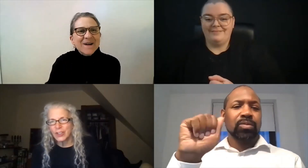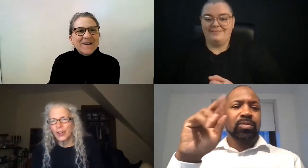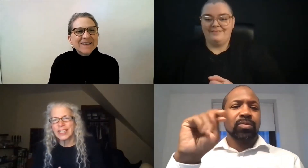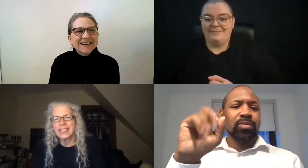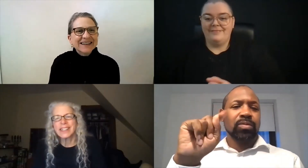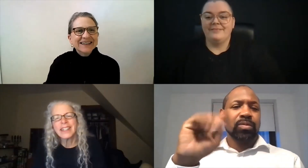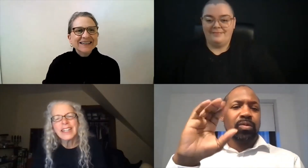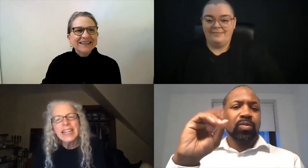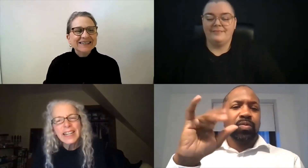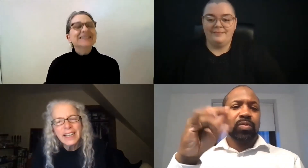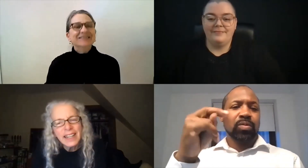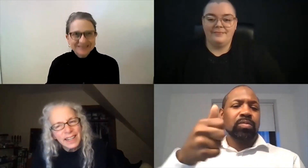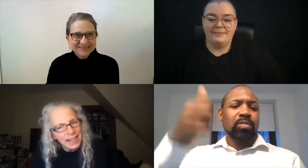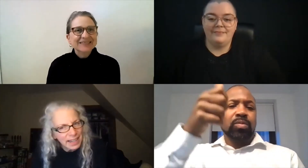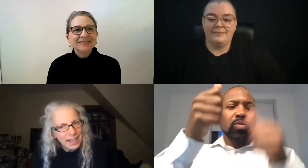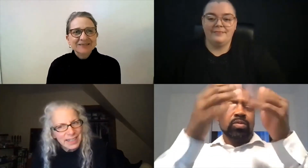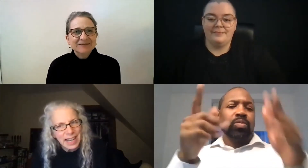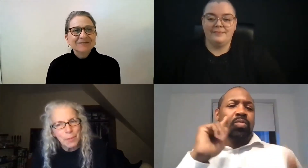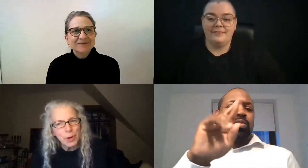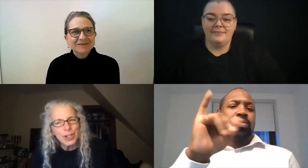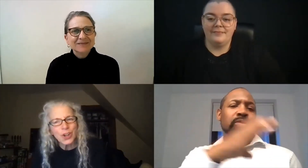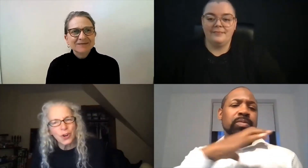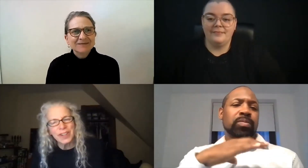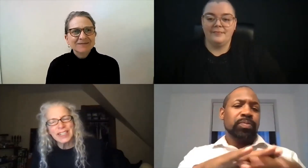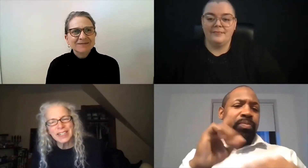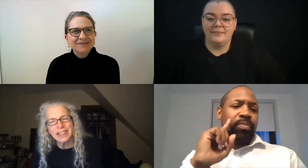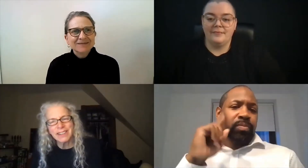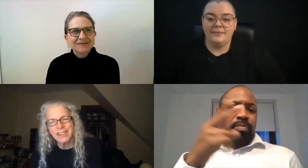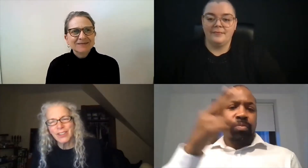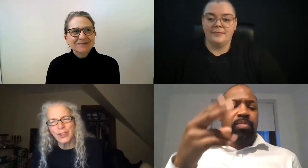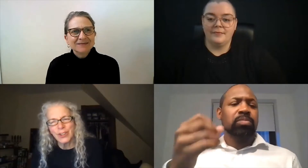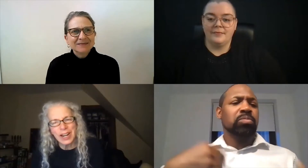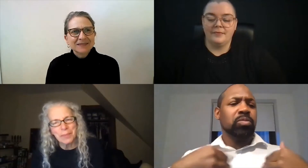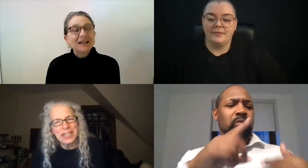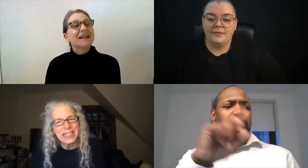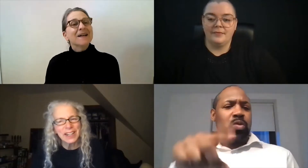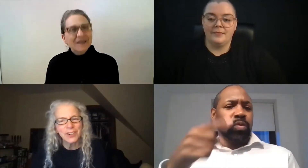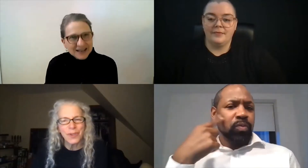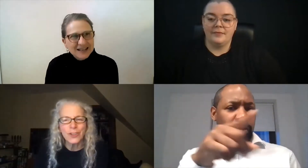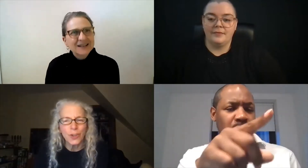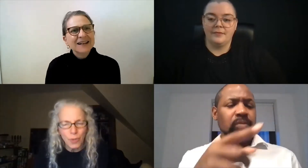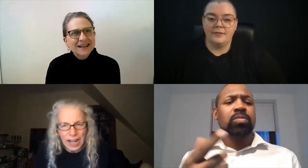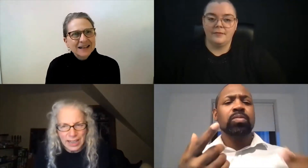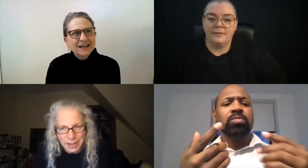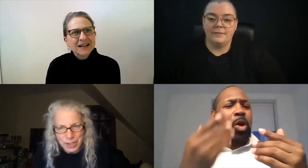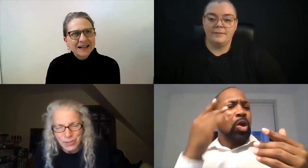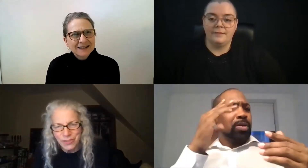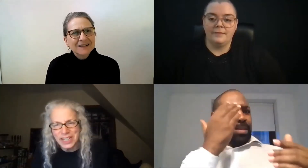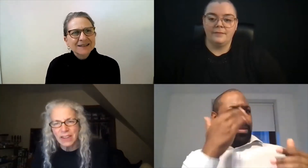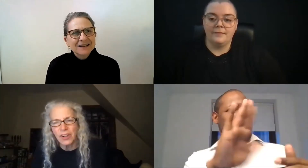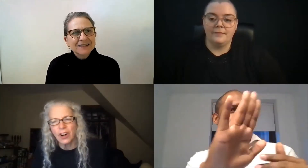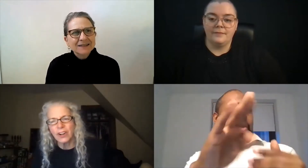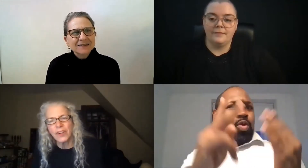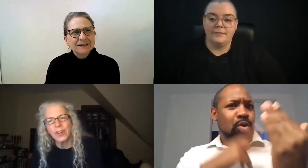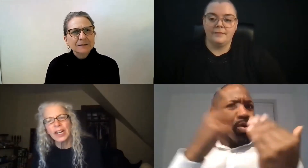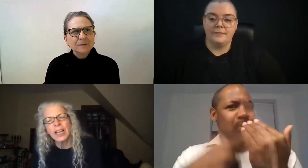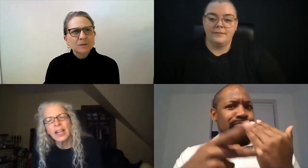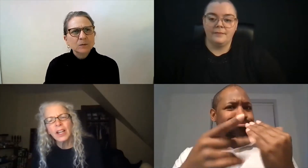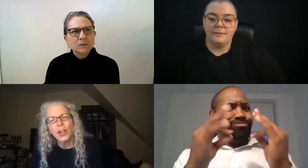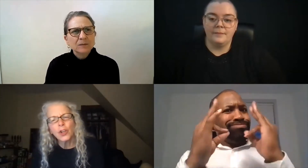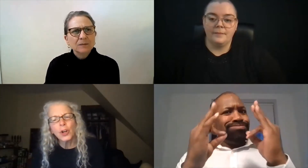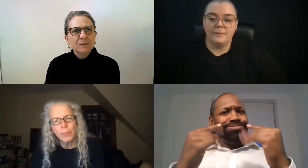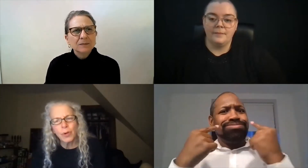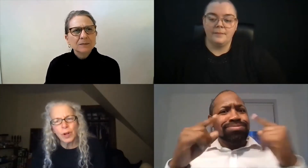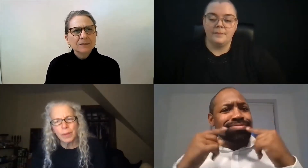This is Ernest. He's saying, I'm Ernest Covington III. I'm the Executive Director of the Rhode Island Commission for the Deaf and the Hard of Hearing.